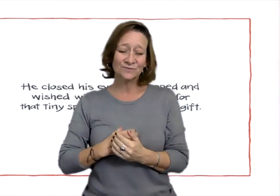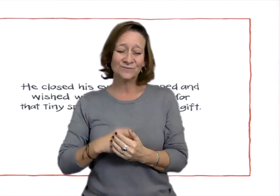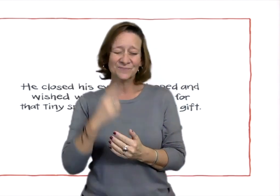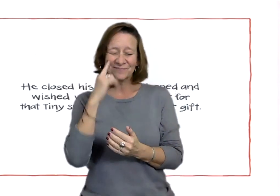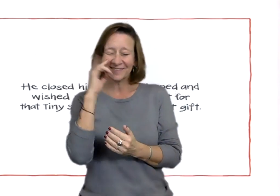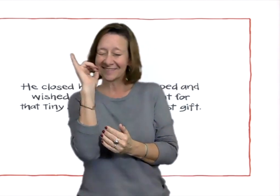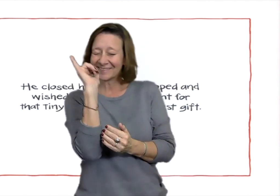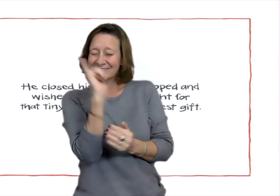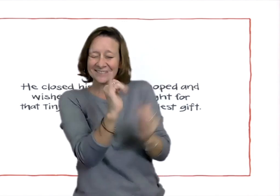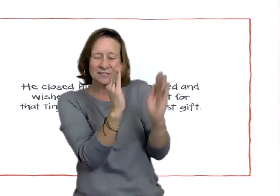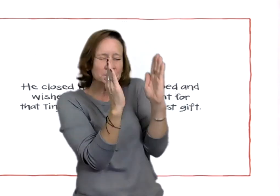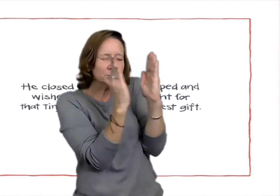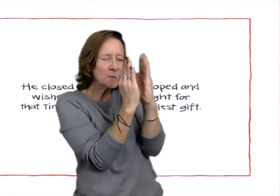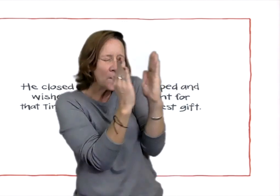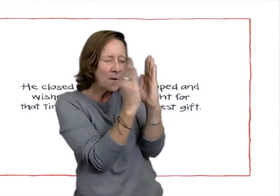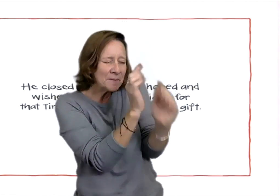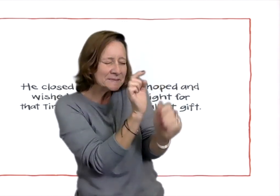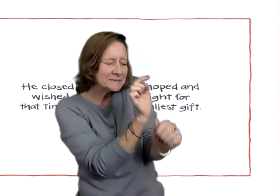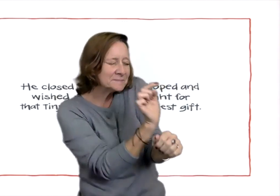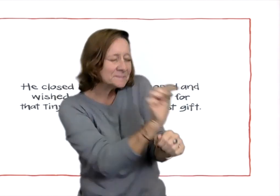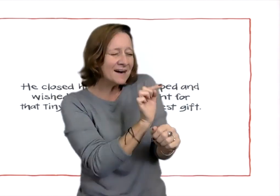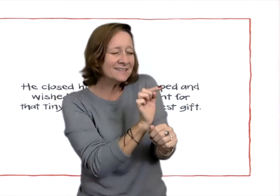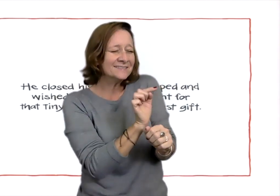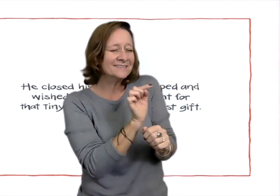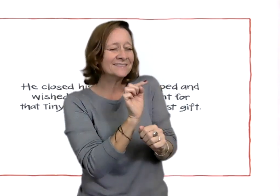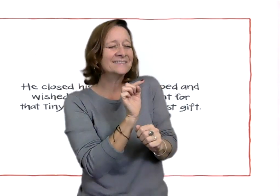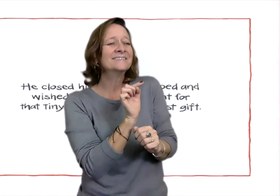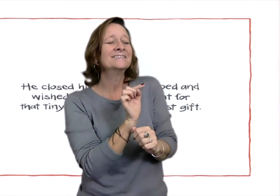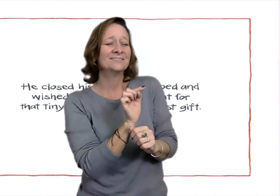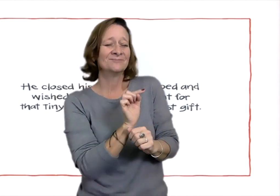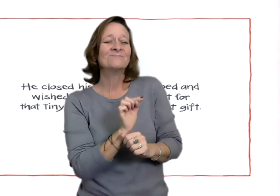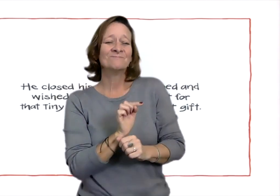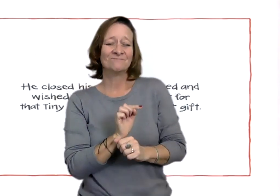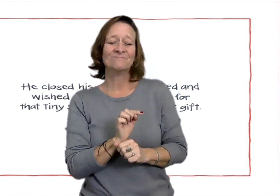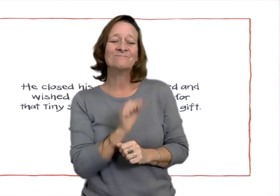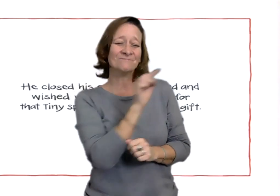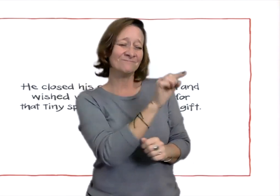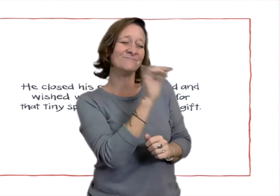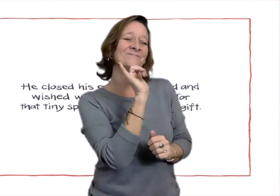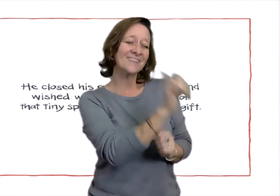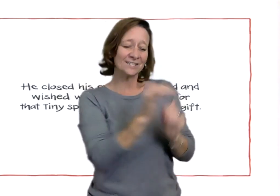for that tiny speck, the smallest gift.